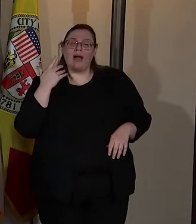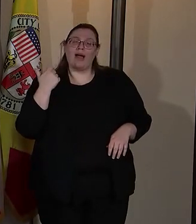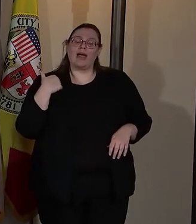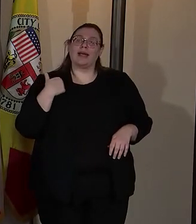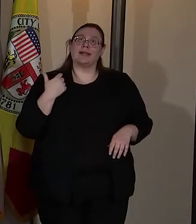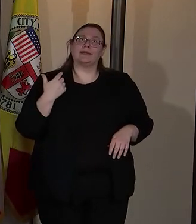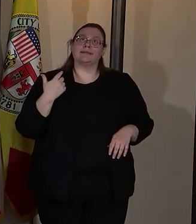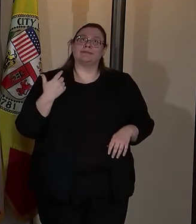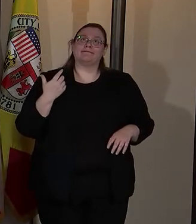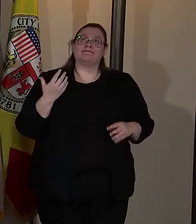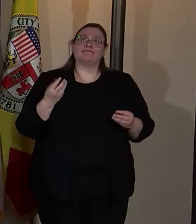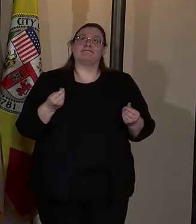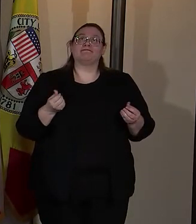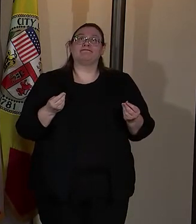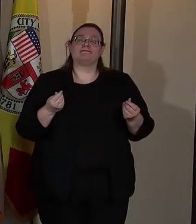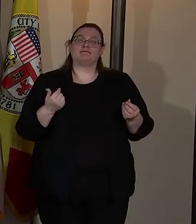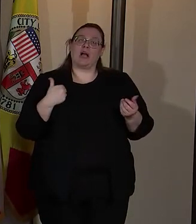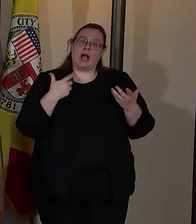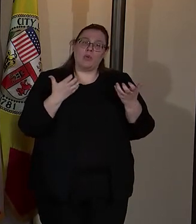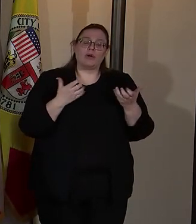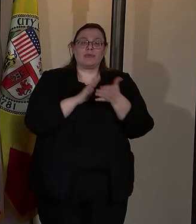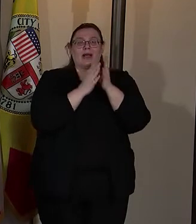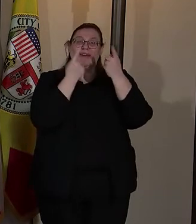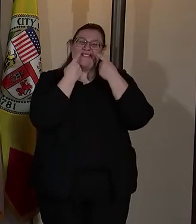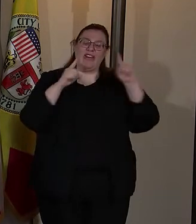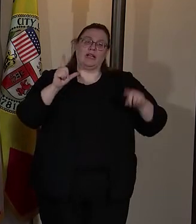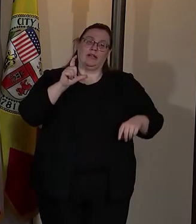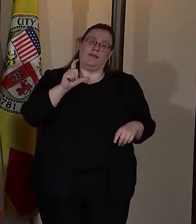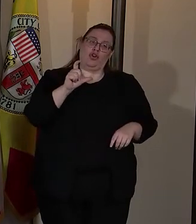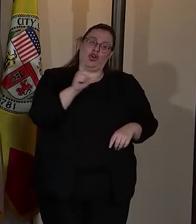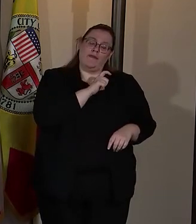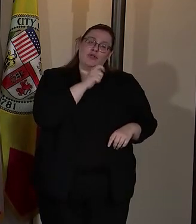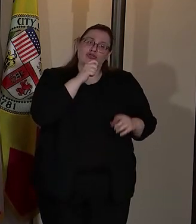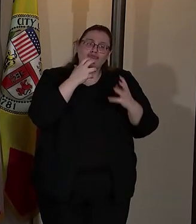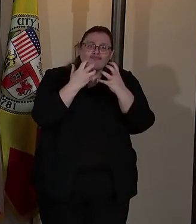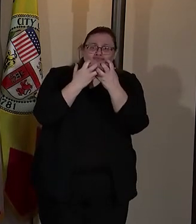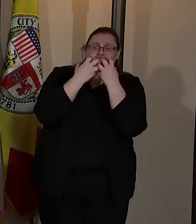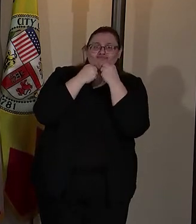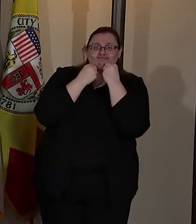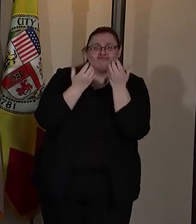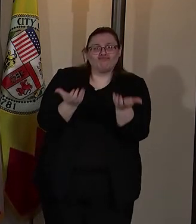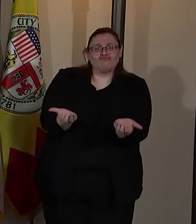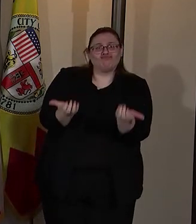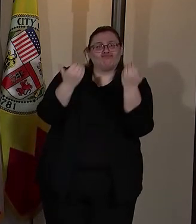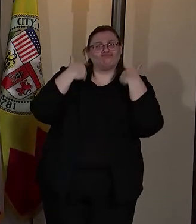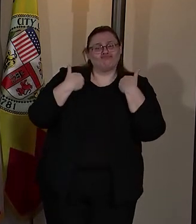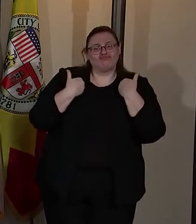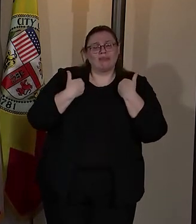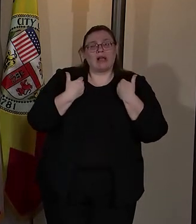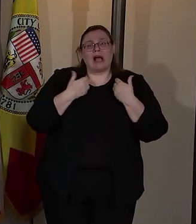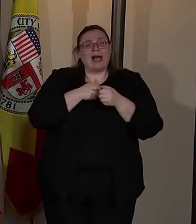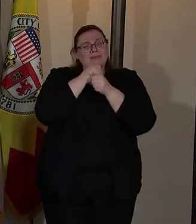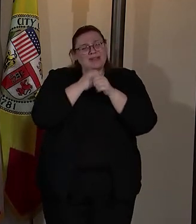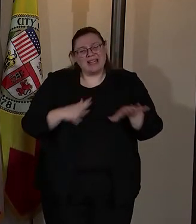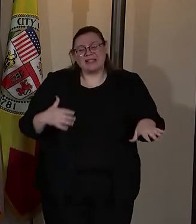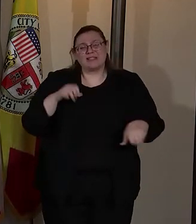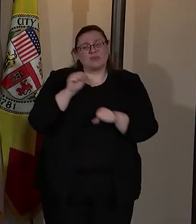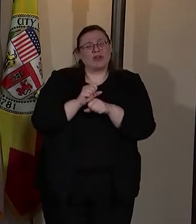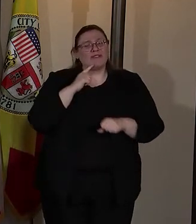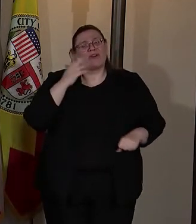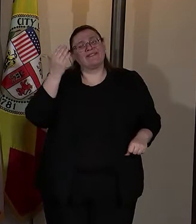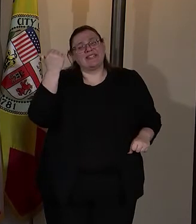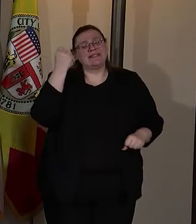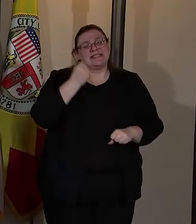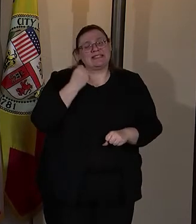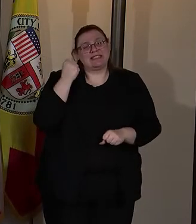to be an effective officer who embraced community-based policing. I've served a blessed 15 years